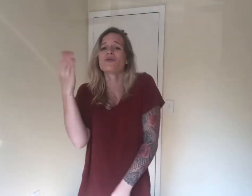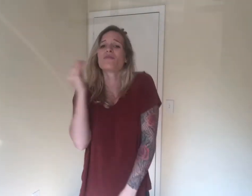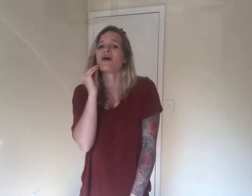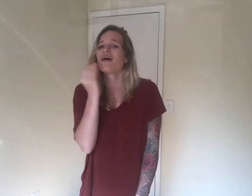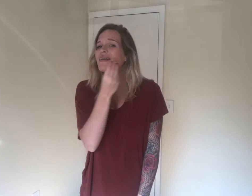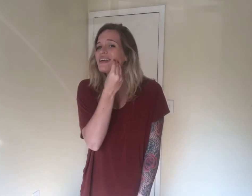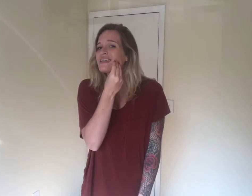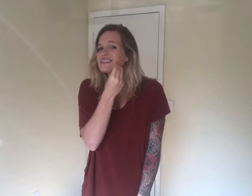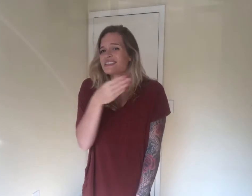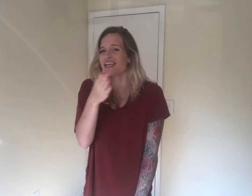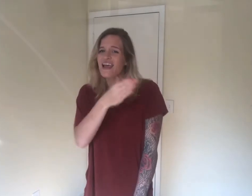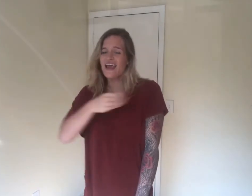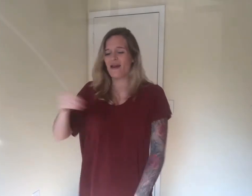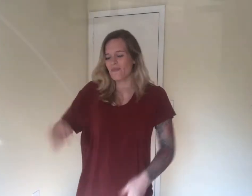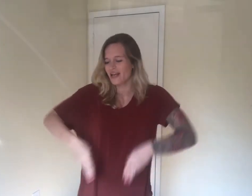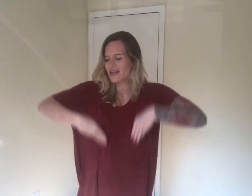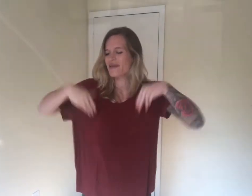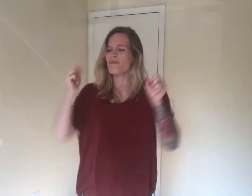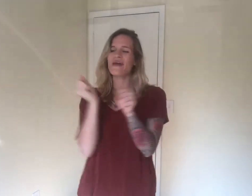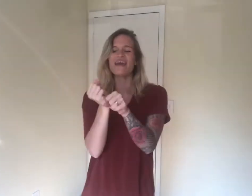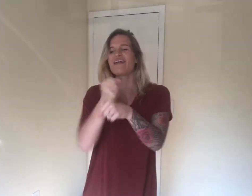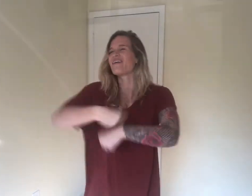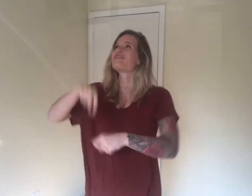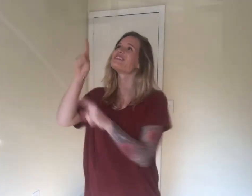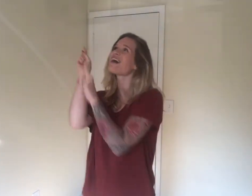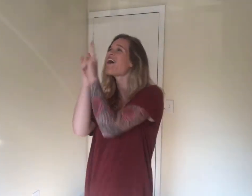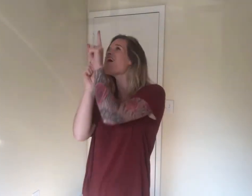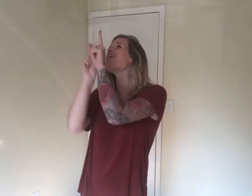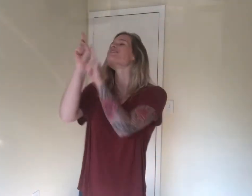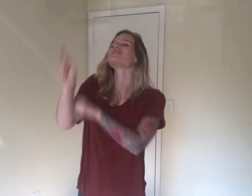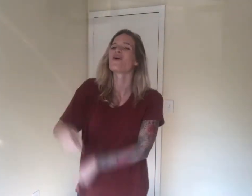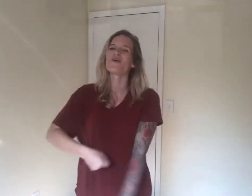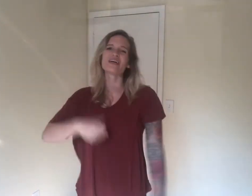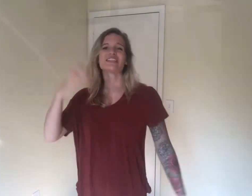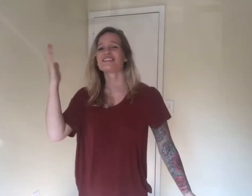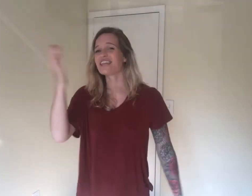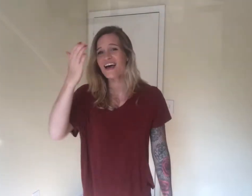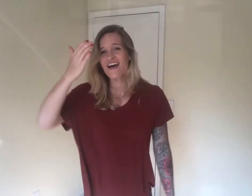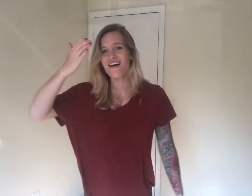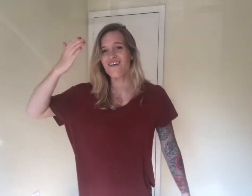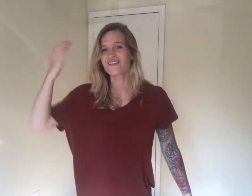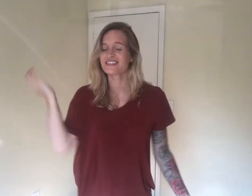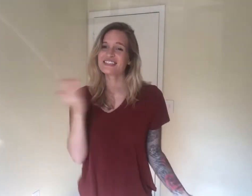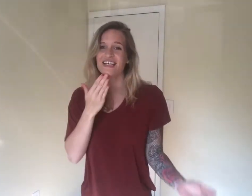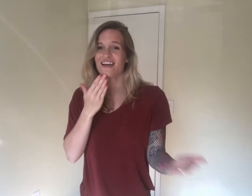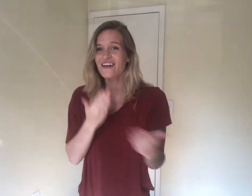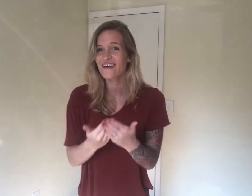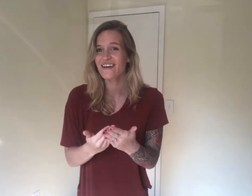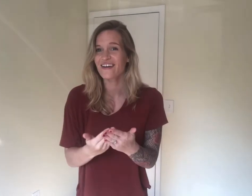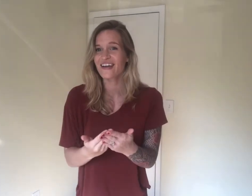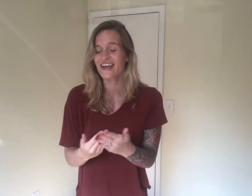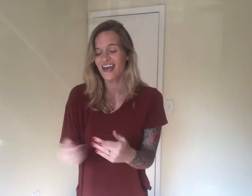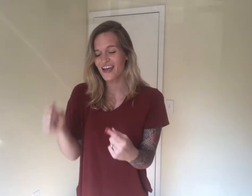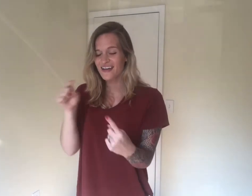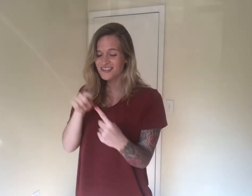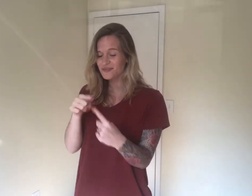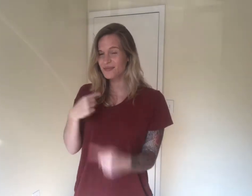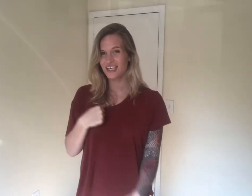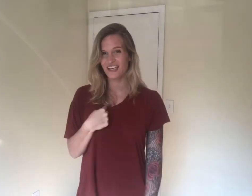bonnets In a blanket made of stars Oh it sounds good to me